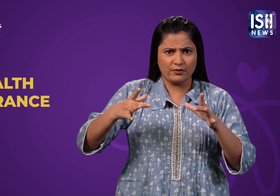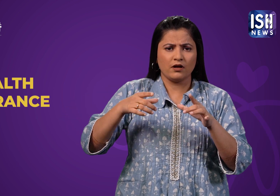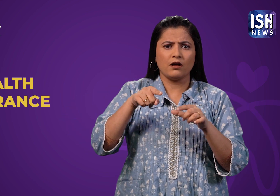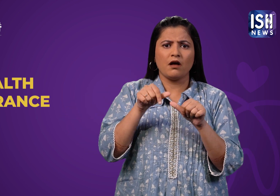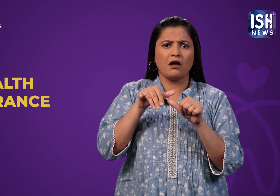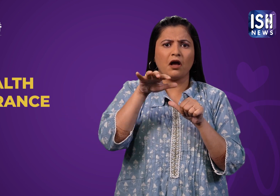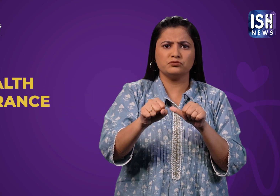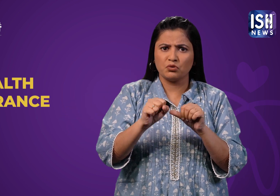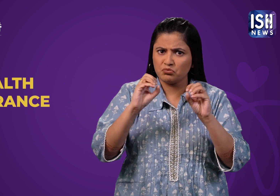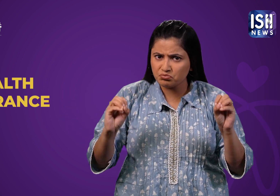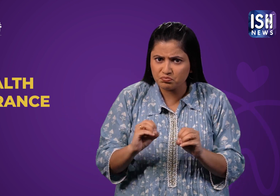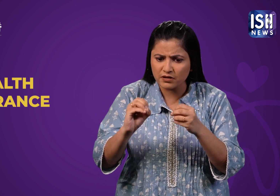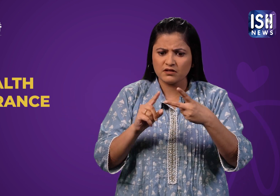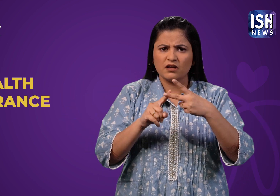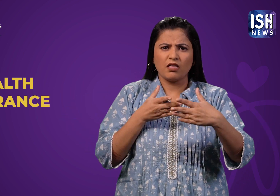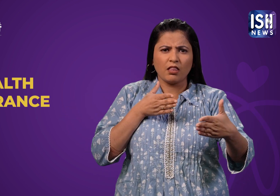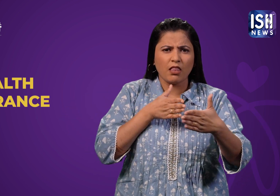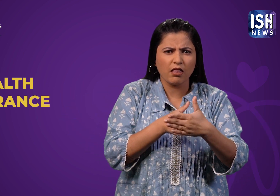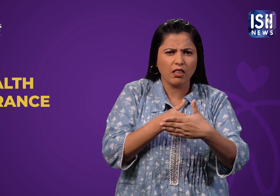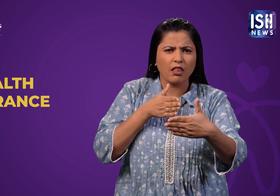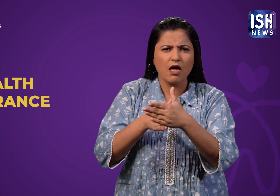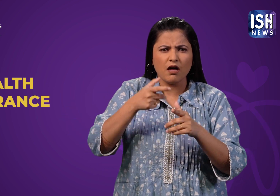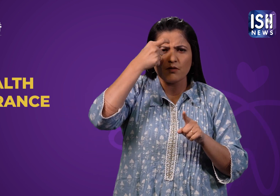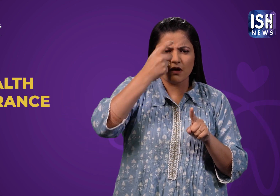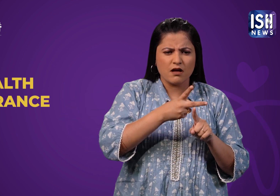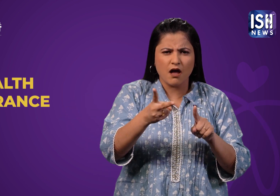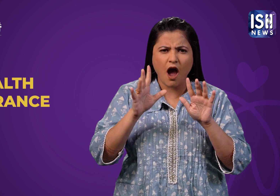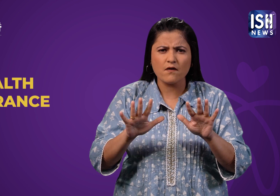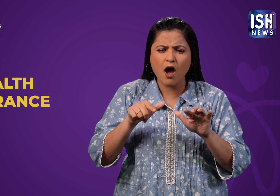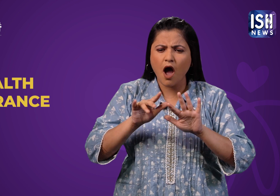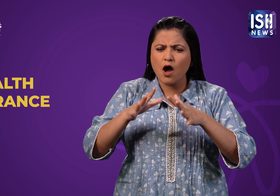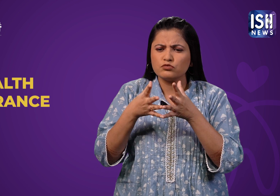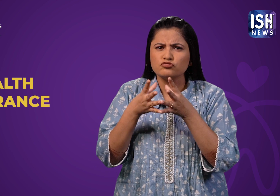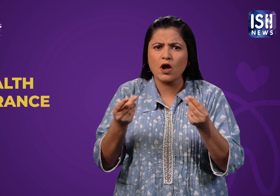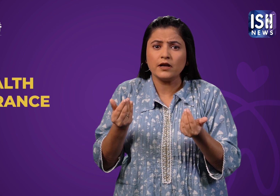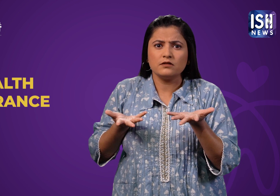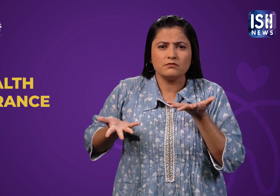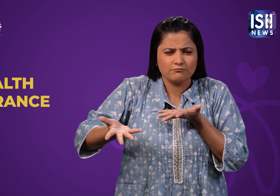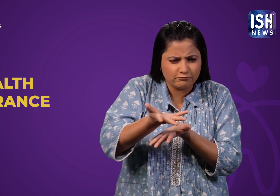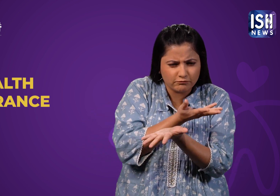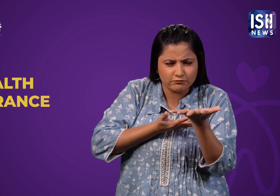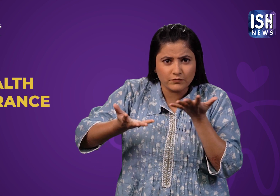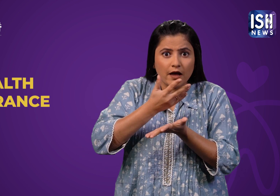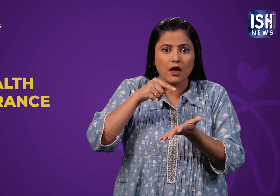implementation of better systemic measures required to bridge healthcare accessibility gap.